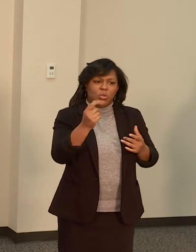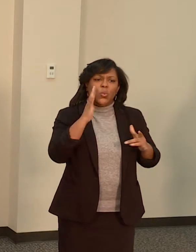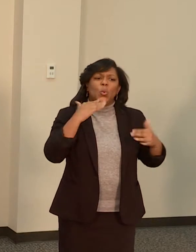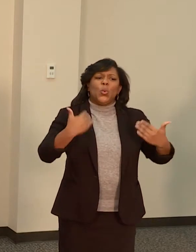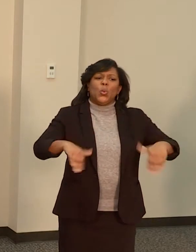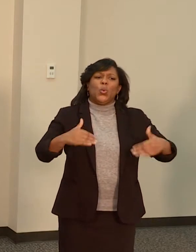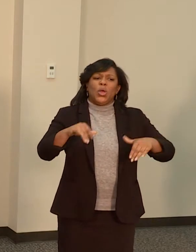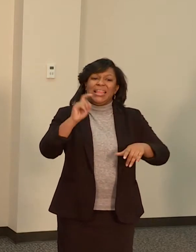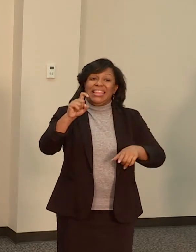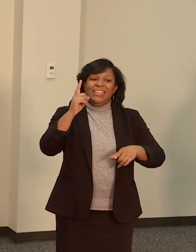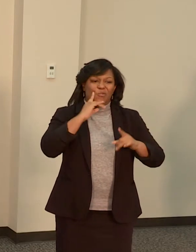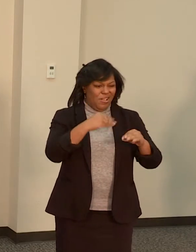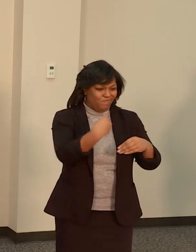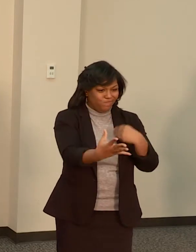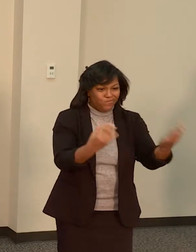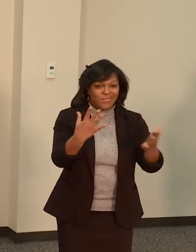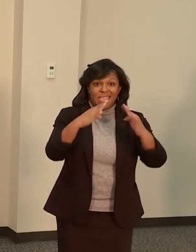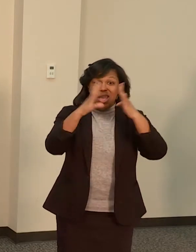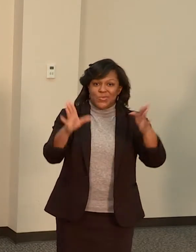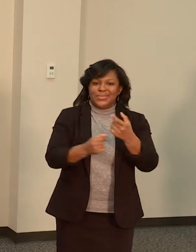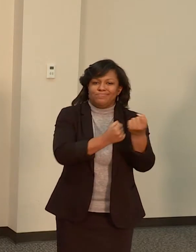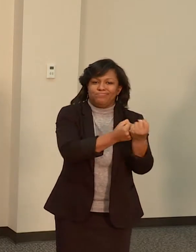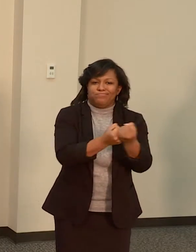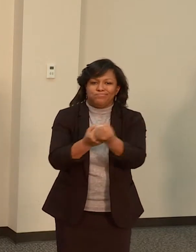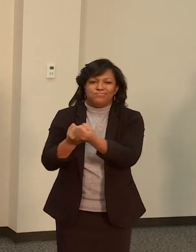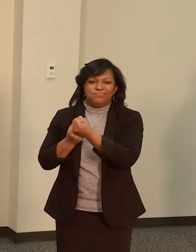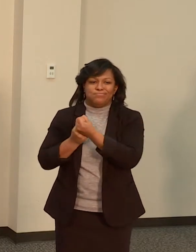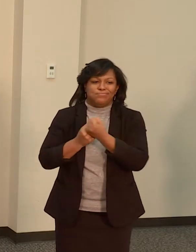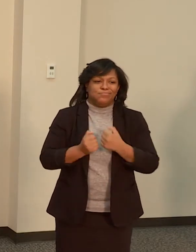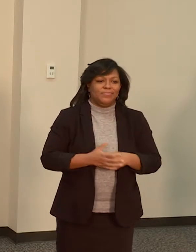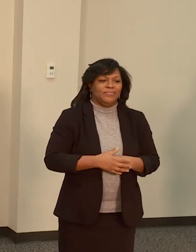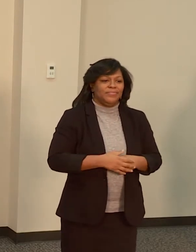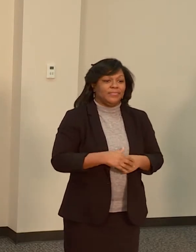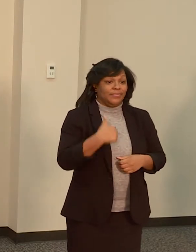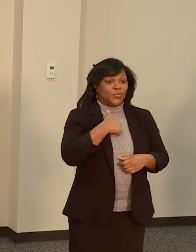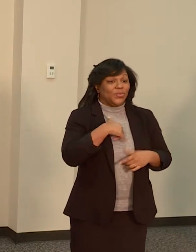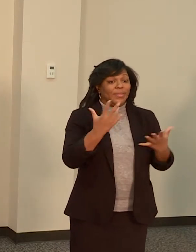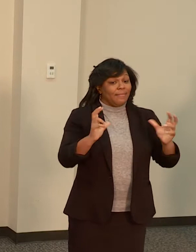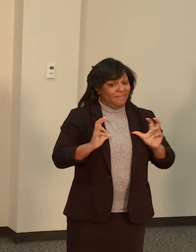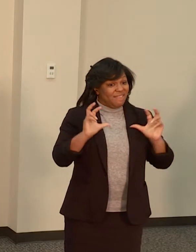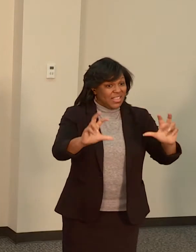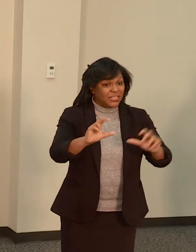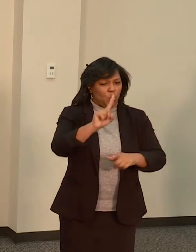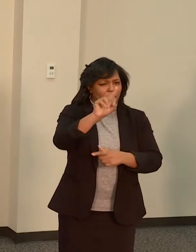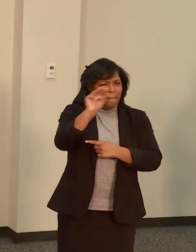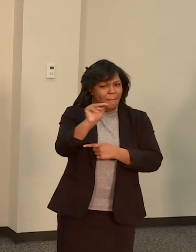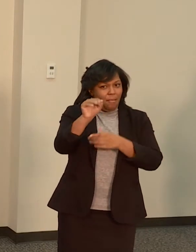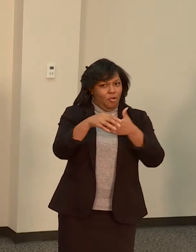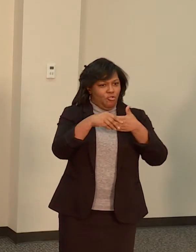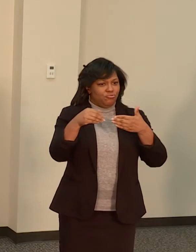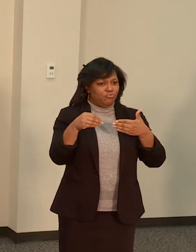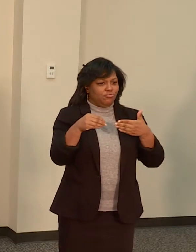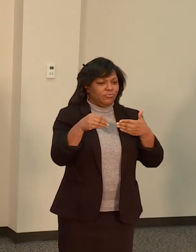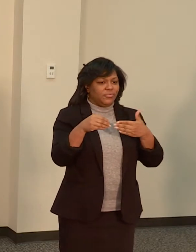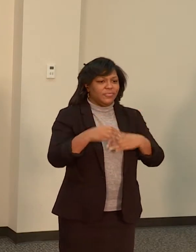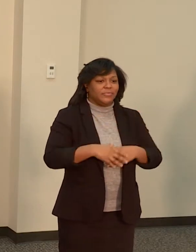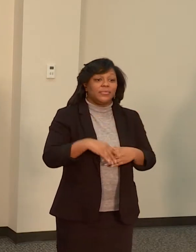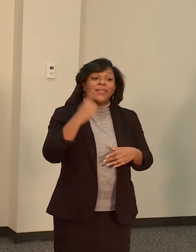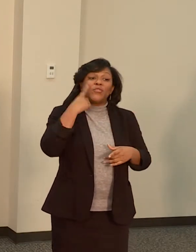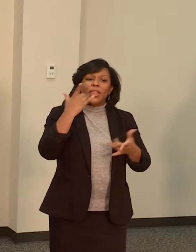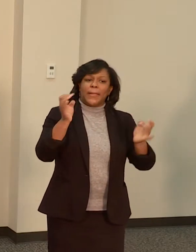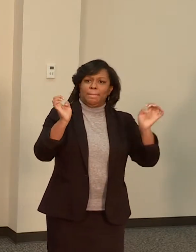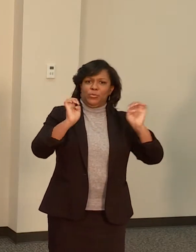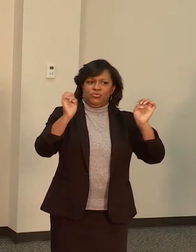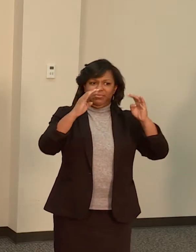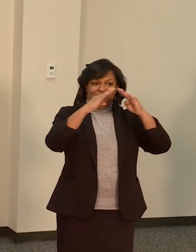housing support. So we invested $1 million in emergency housing support to expand this initiative's